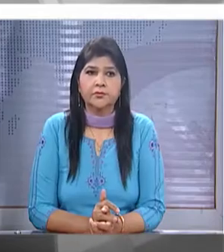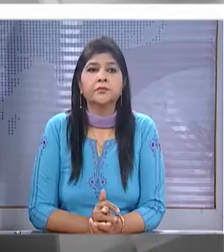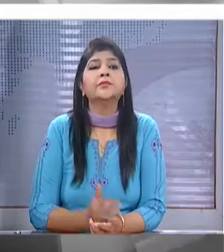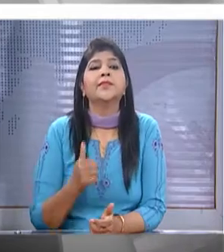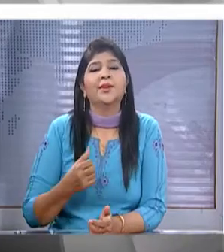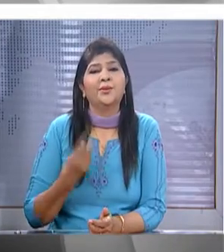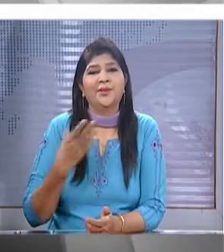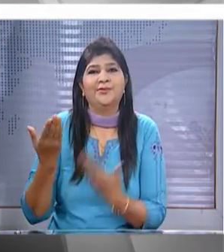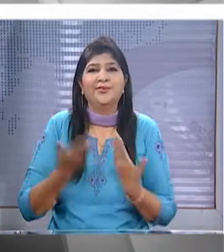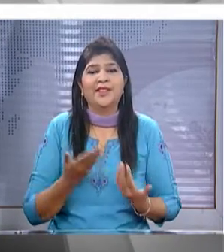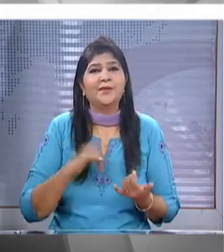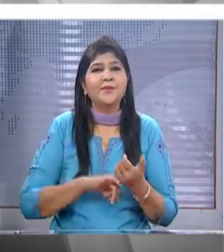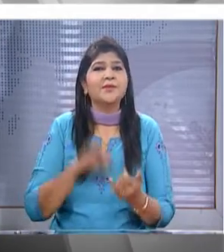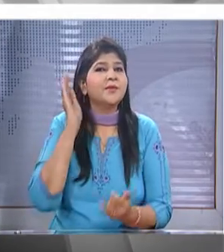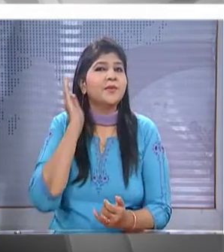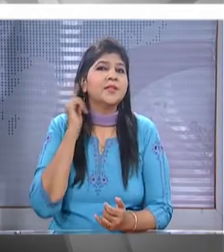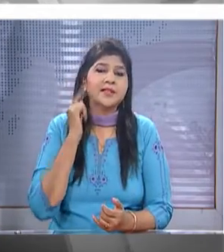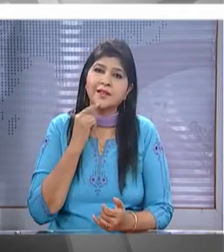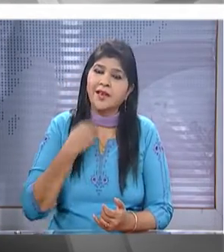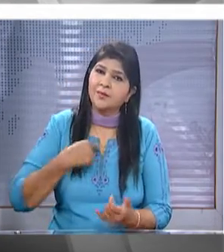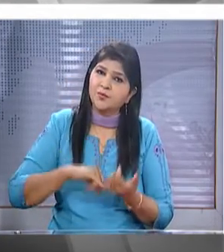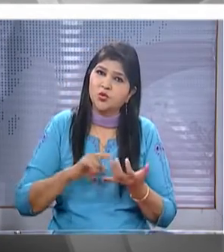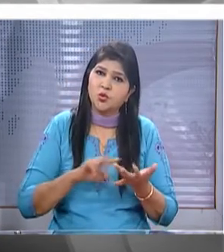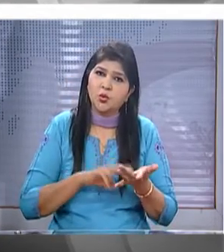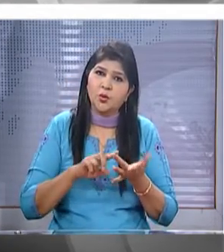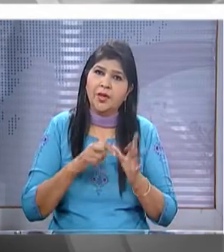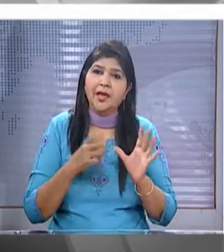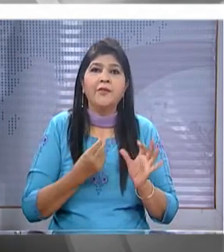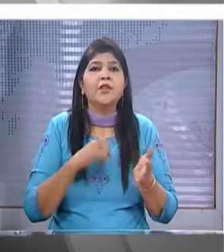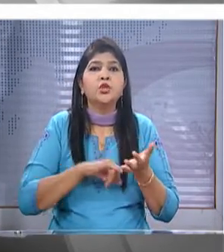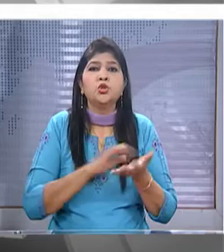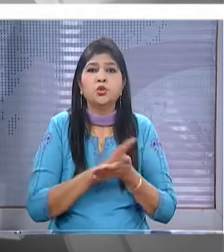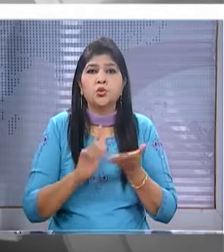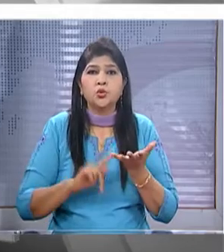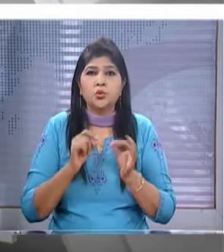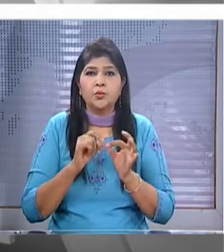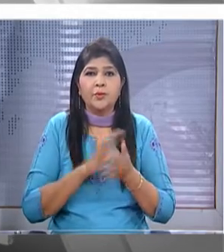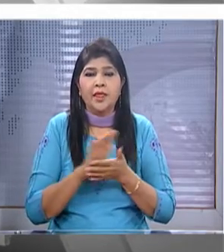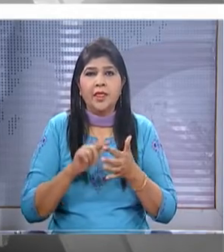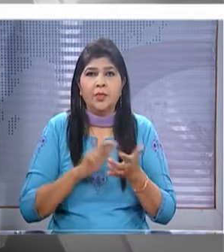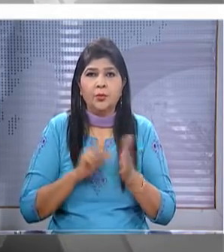good morning and welcome to news for hearing impaired i'm shubhendu with my colleague sonia let's begin with the headlines